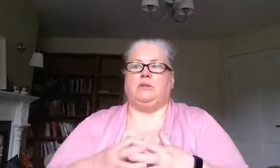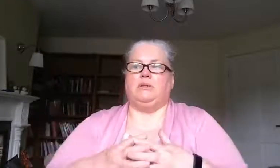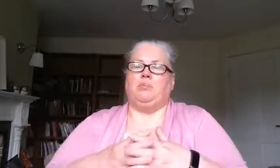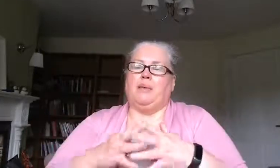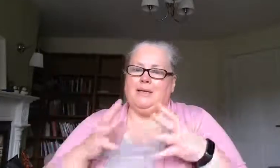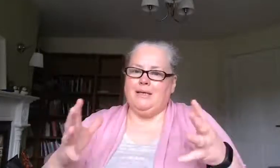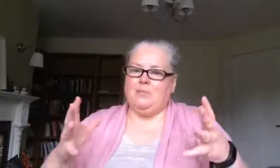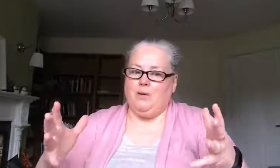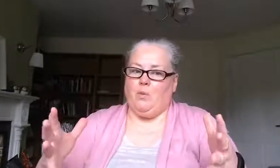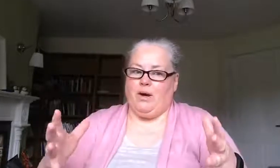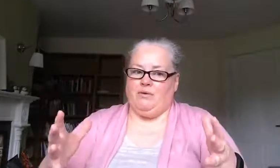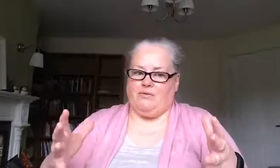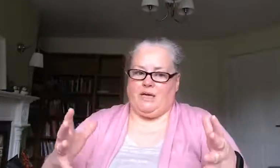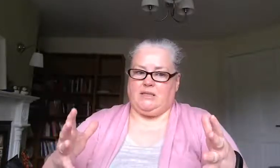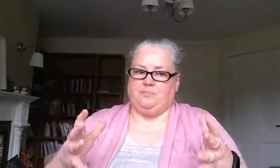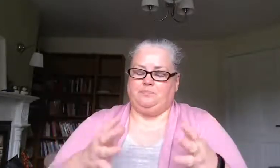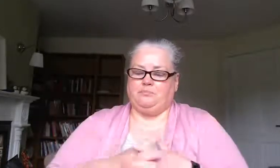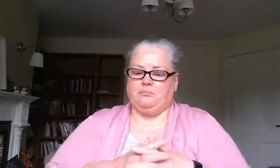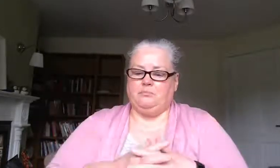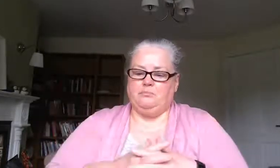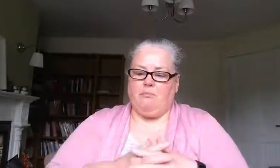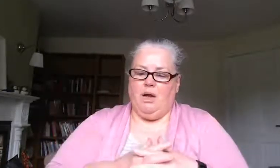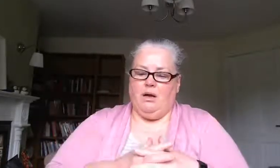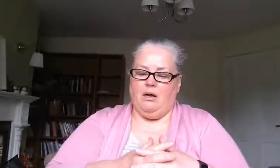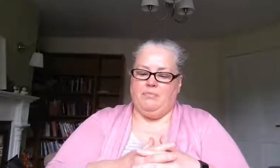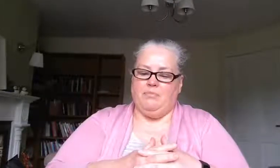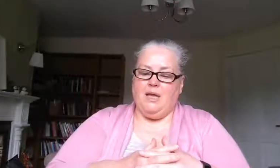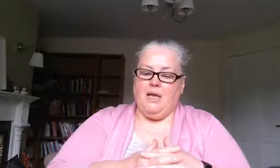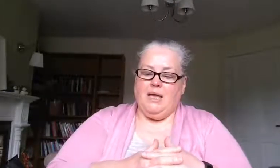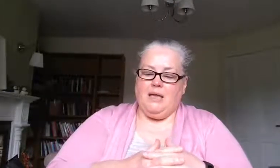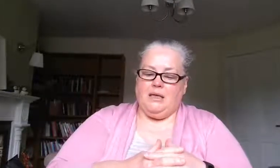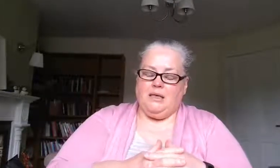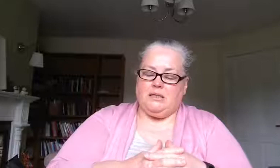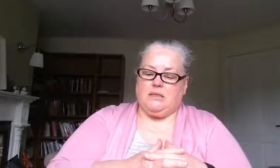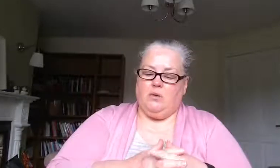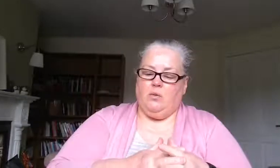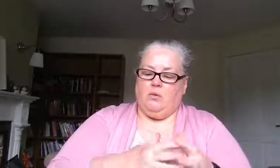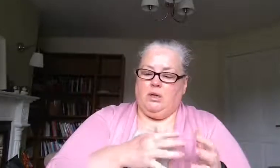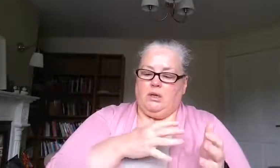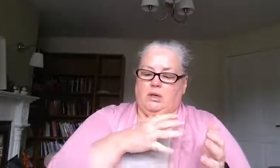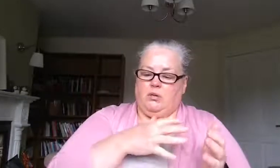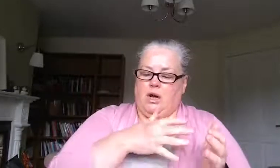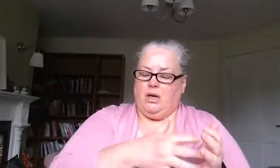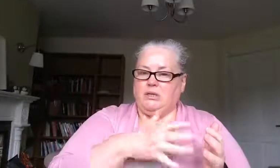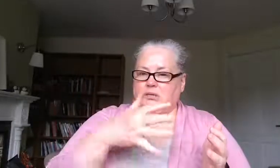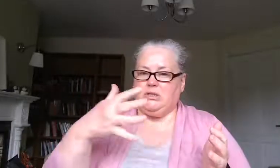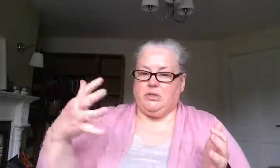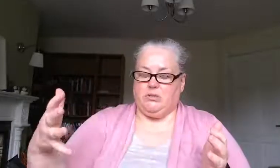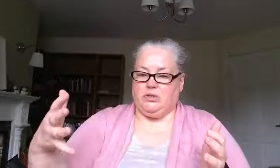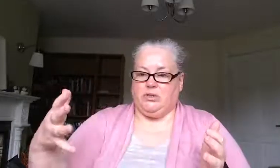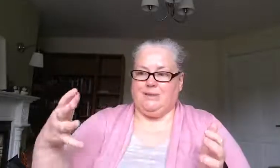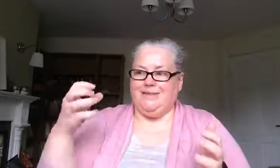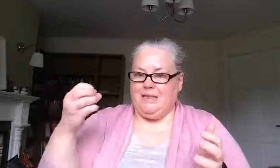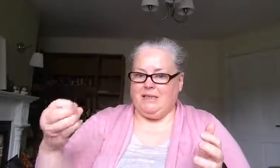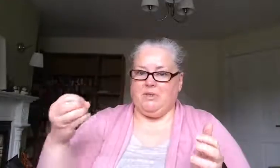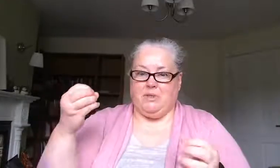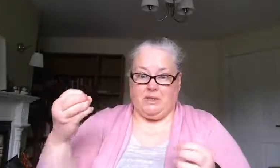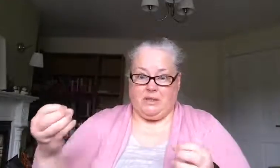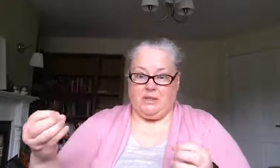so please be aware of that um so you know conduct disorder needs to be diagnosed